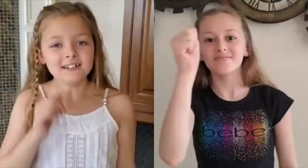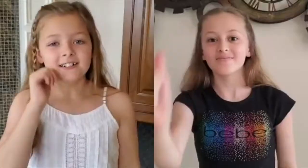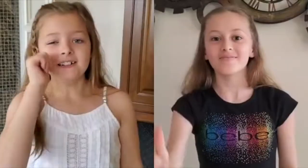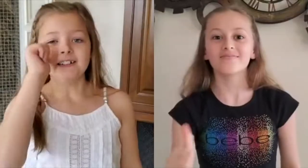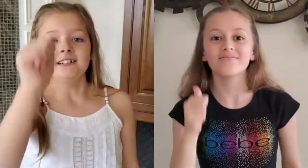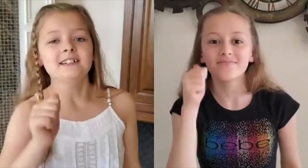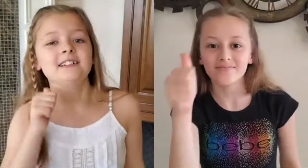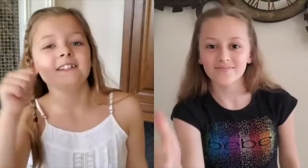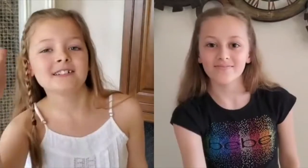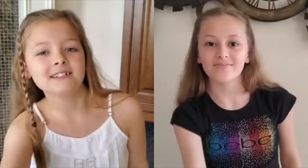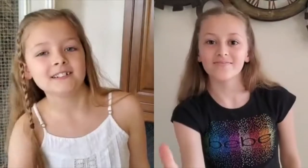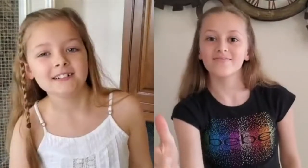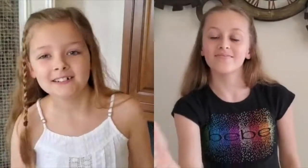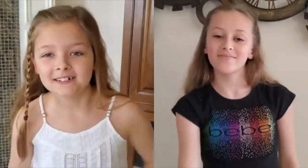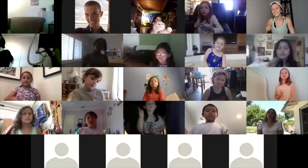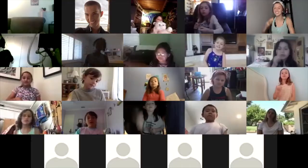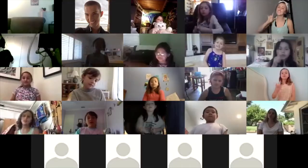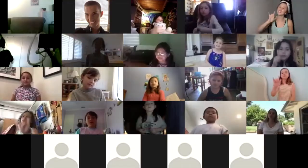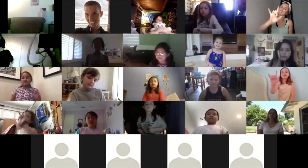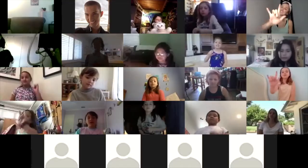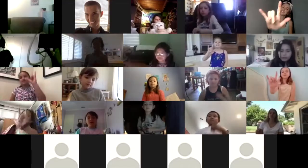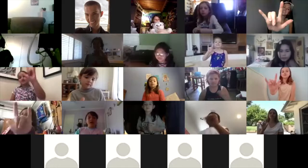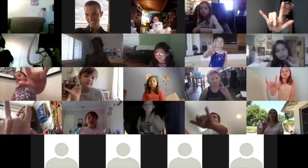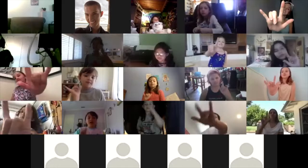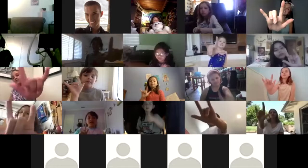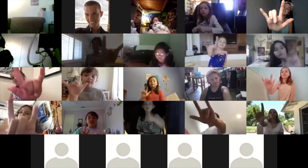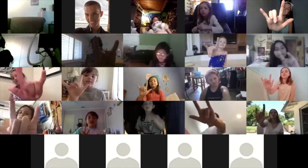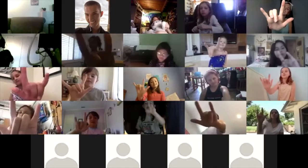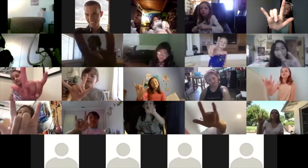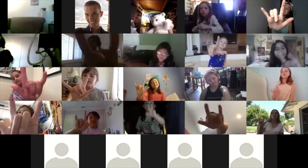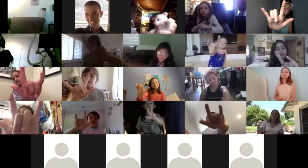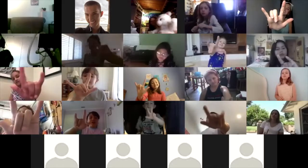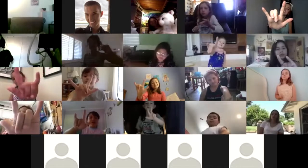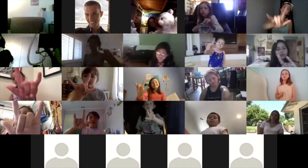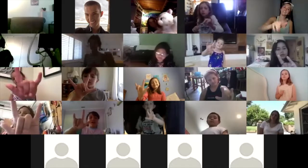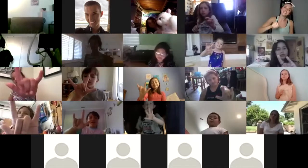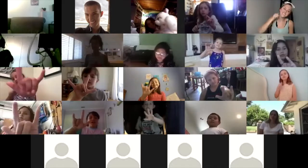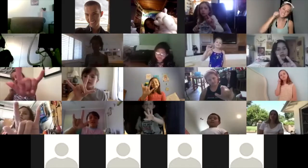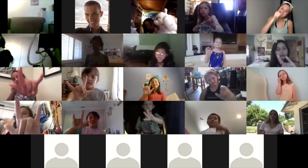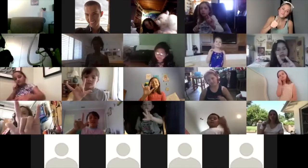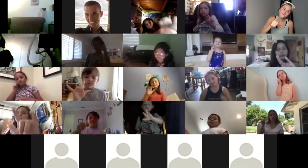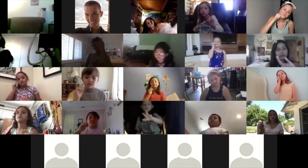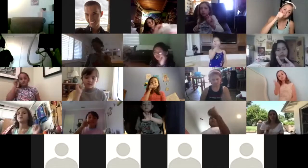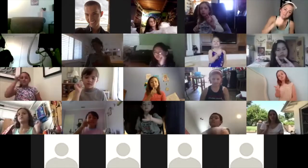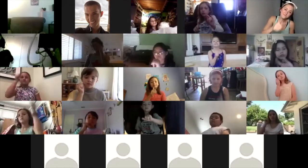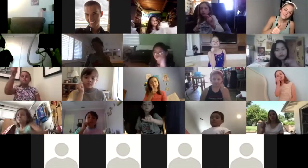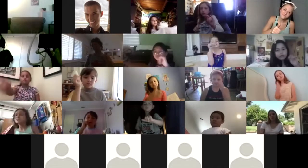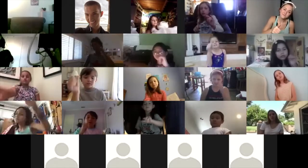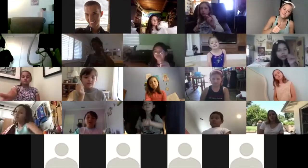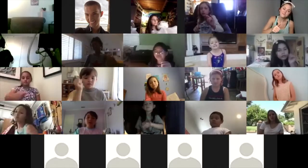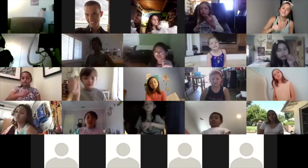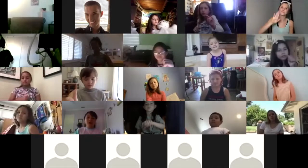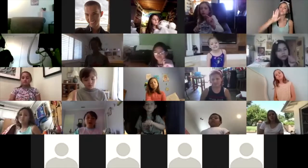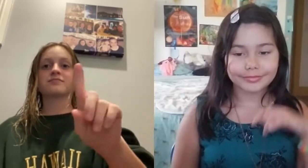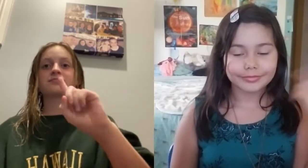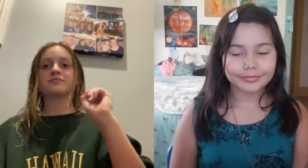come out tomorrow And love you tomorrow Tomorrow You're